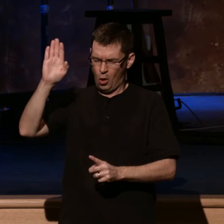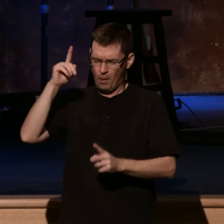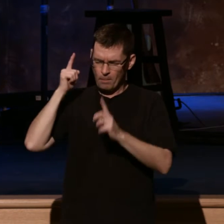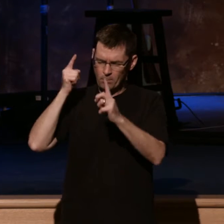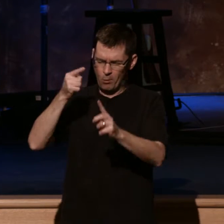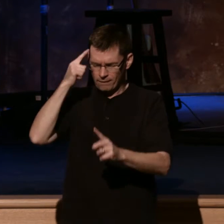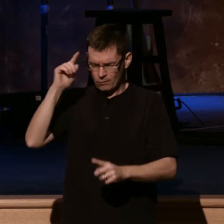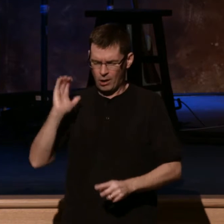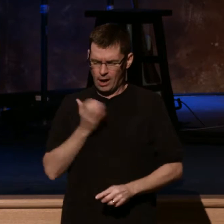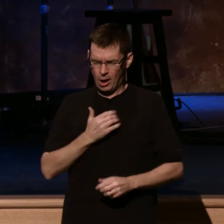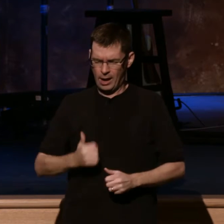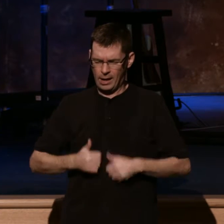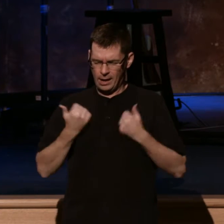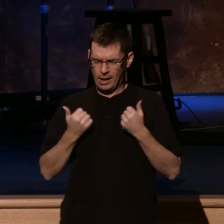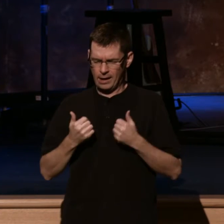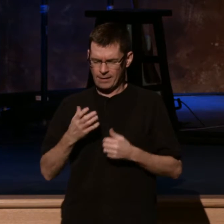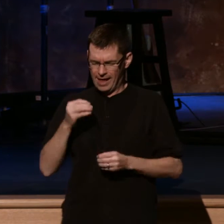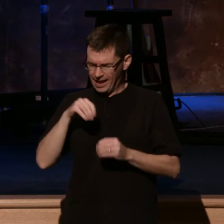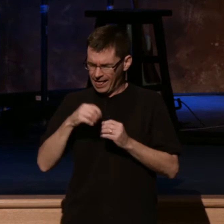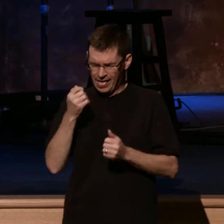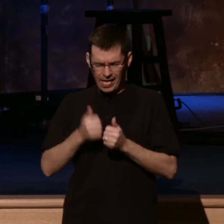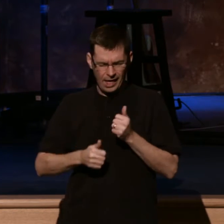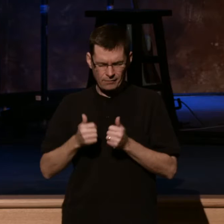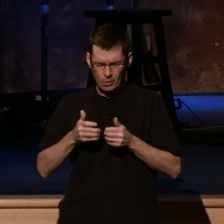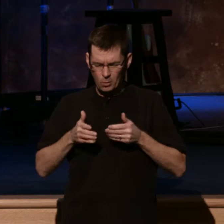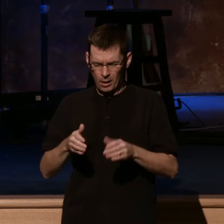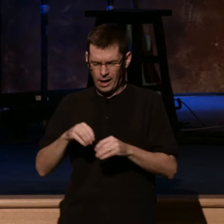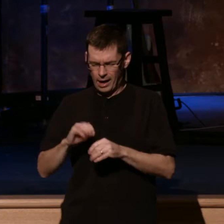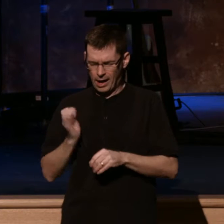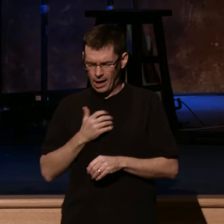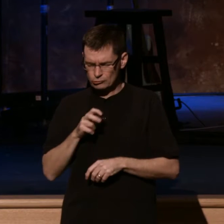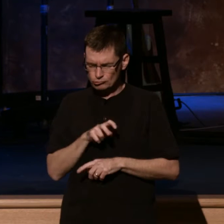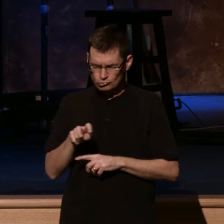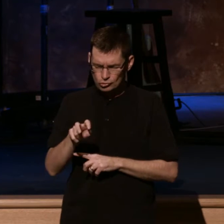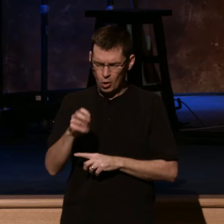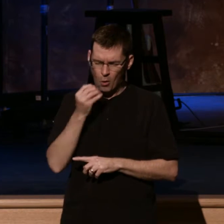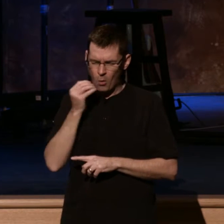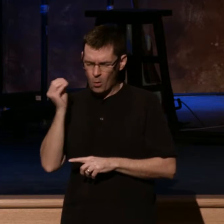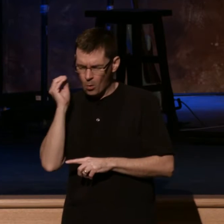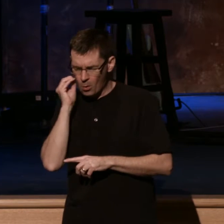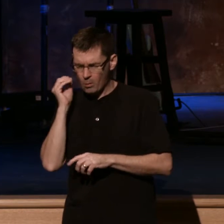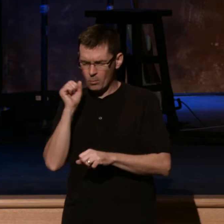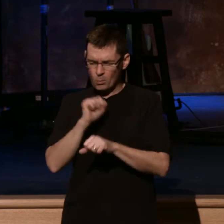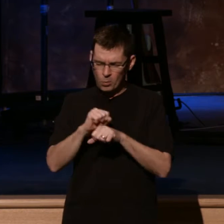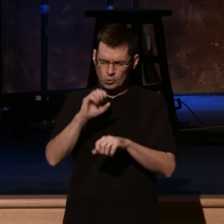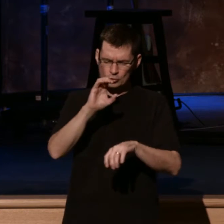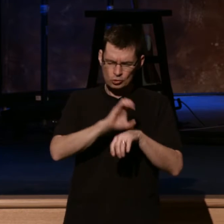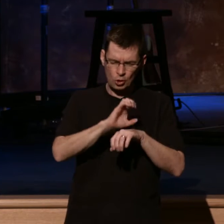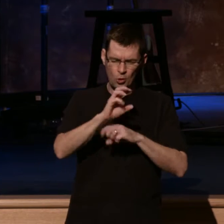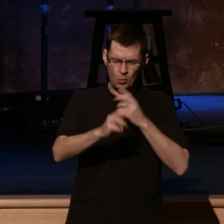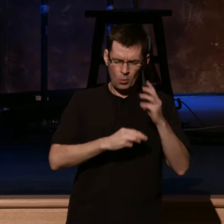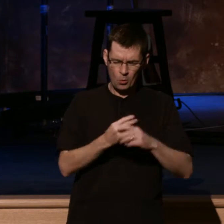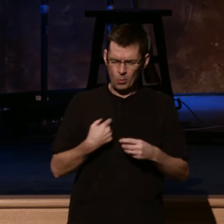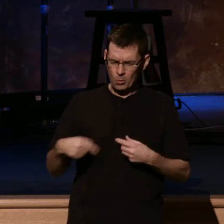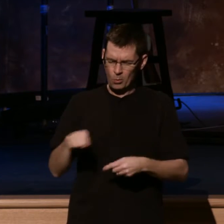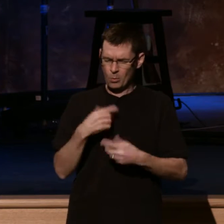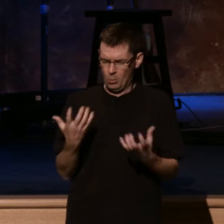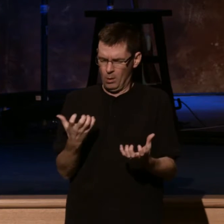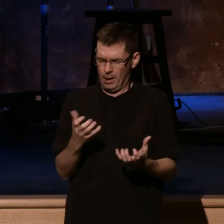capacity of our journey, at home, at work, at church, in the world, would be men whose lives are truly